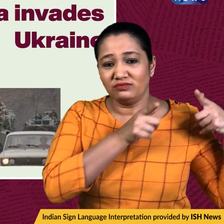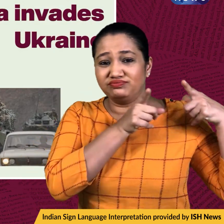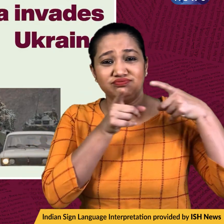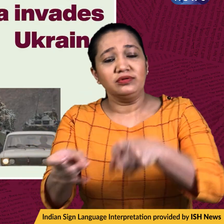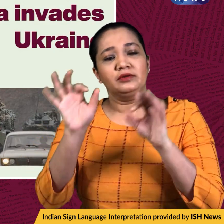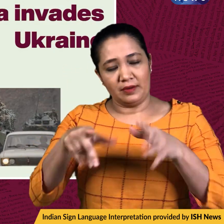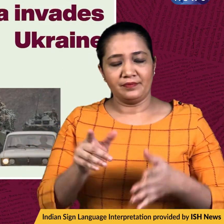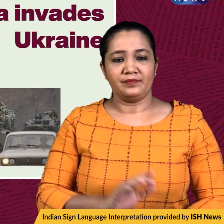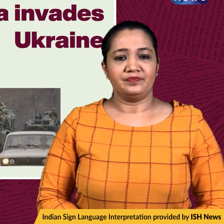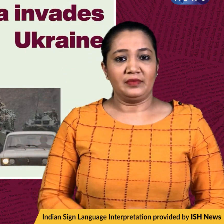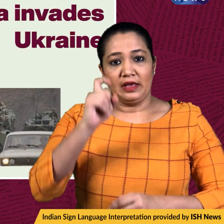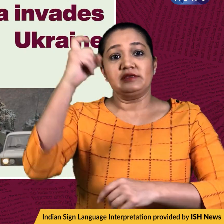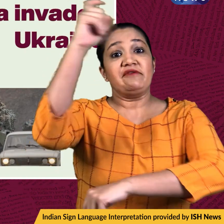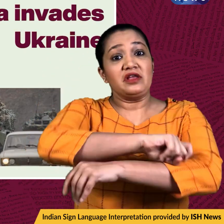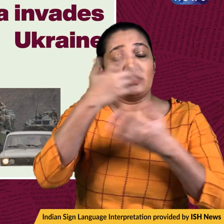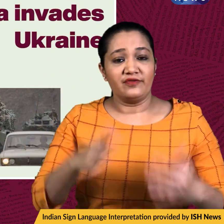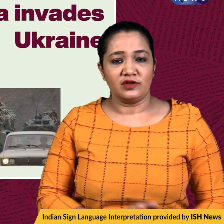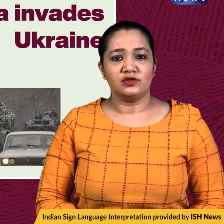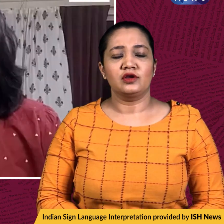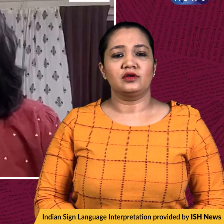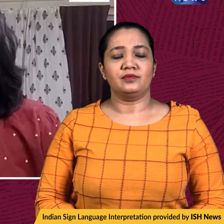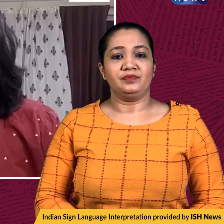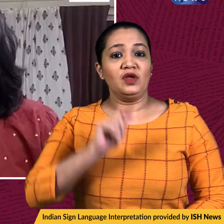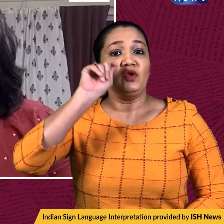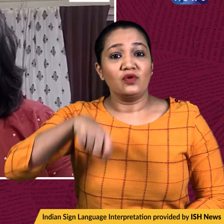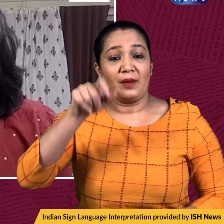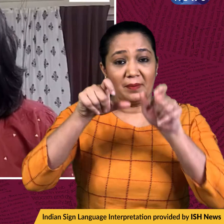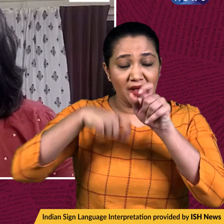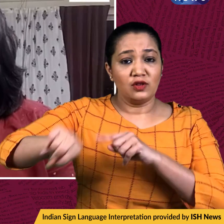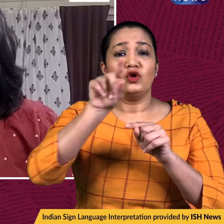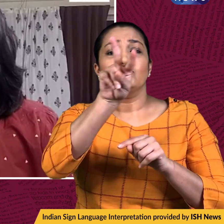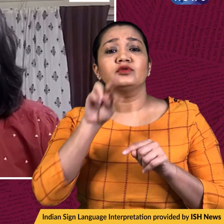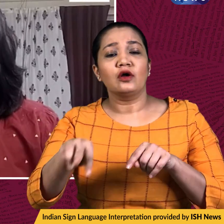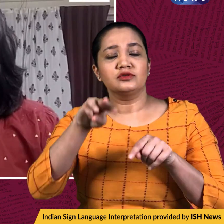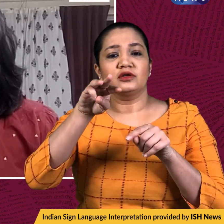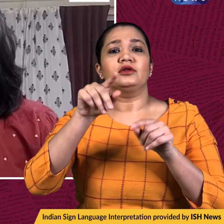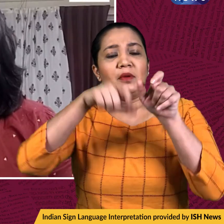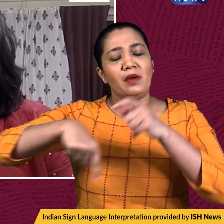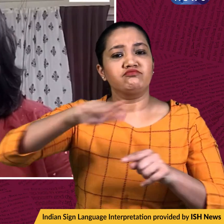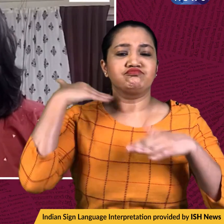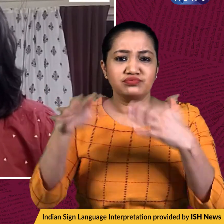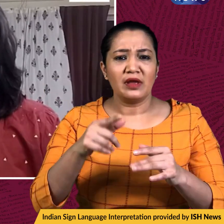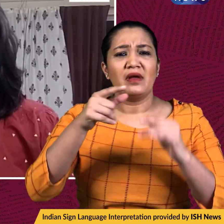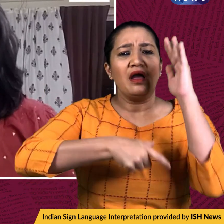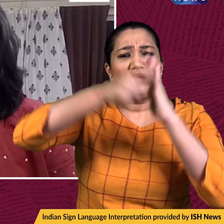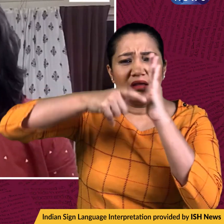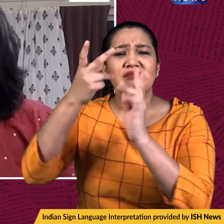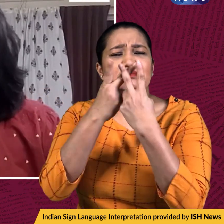Ukraine. It's day seven. More than 2,000 Ukrainian civilians have been killed in hundreds of structures, including